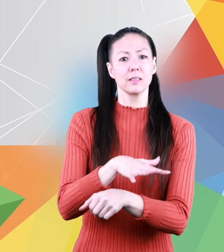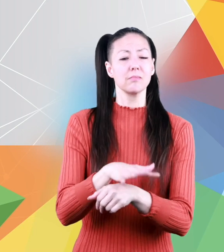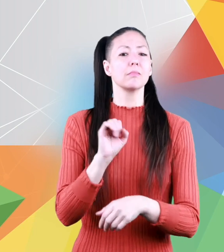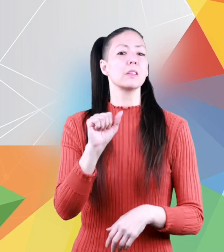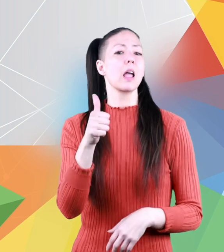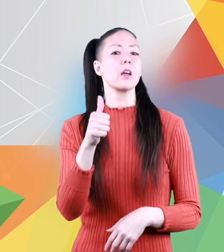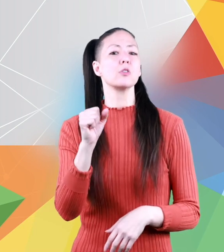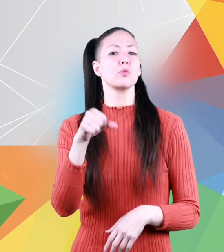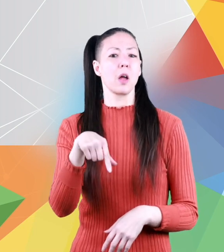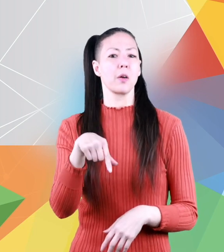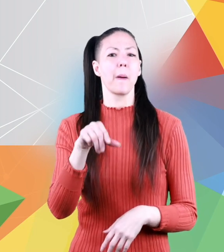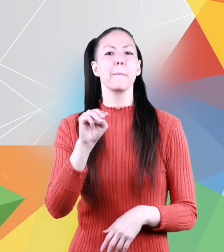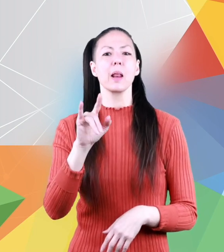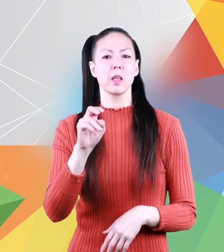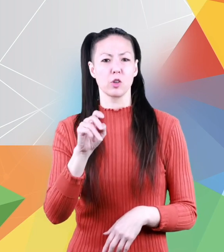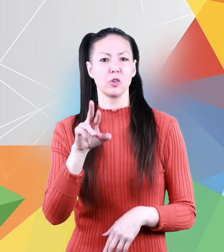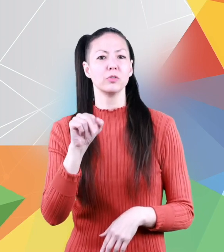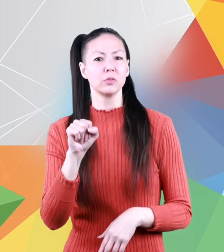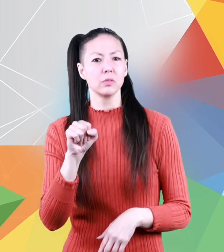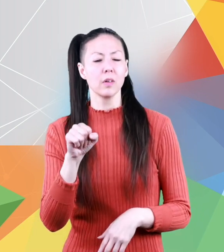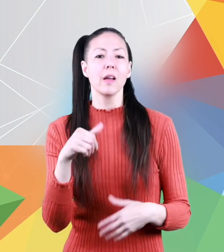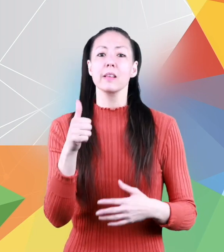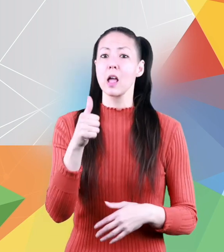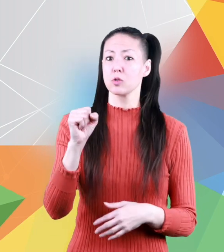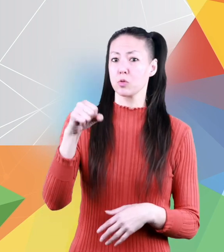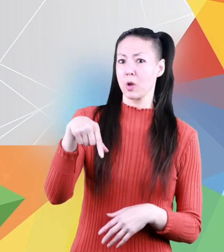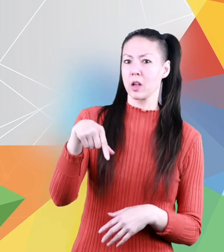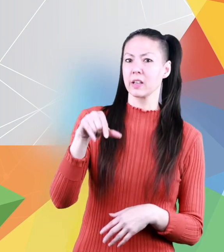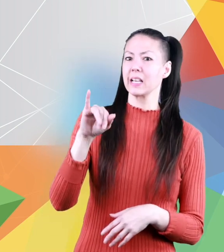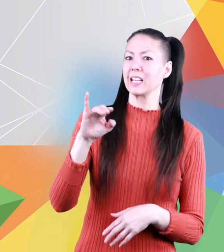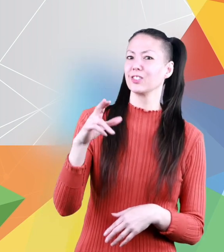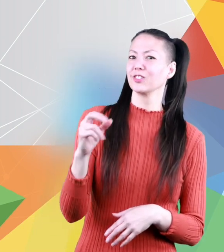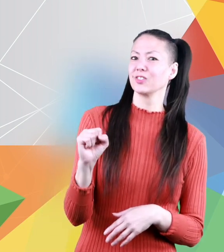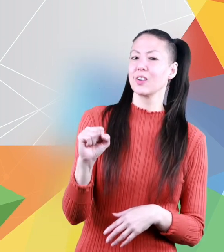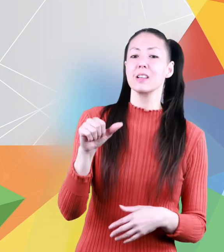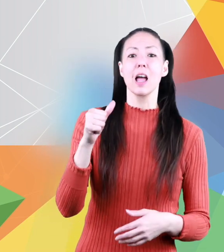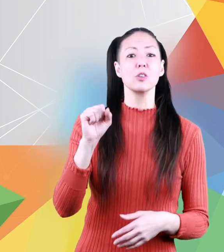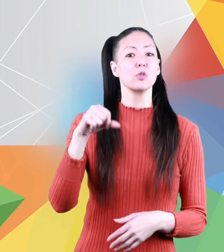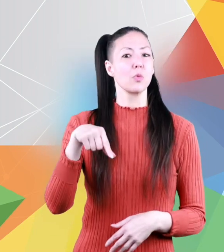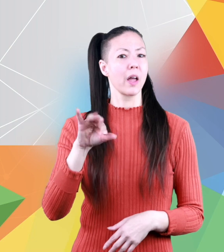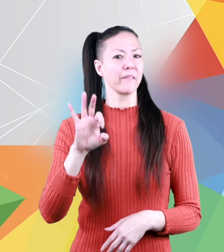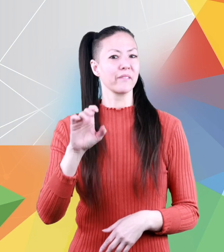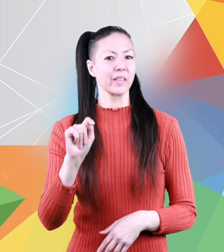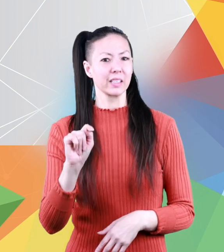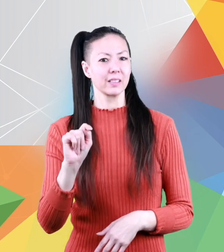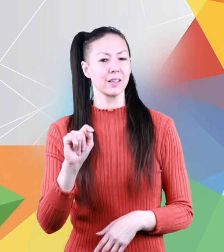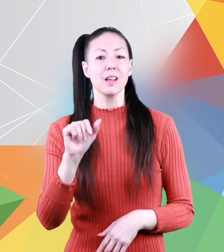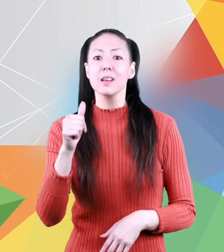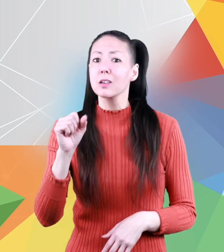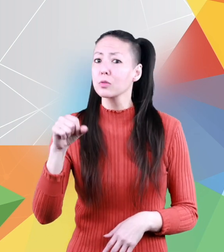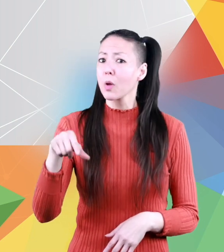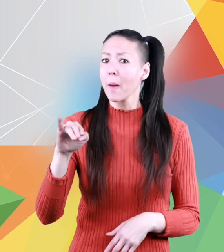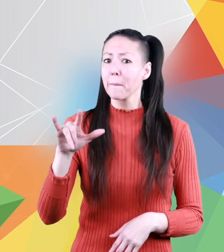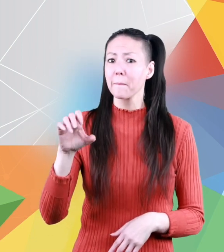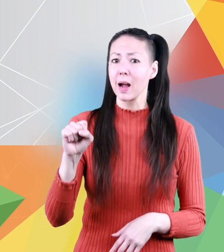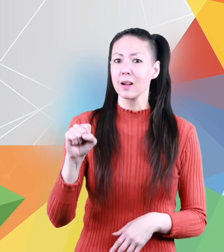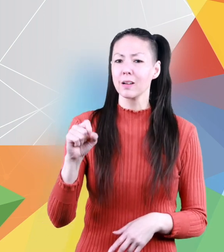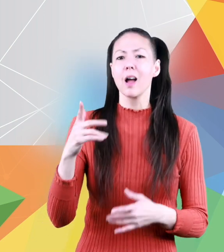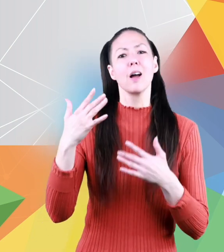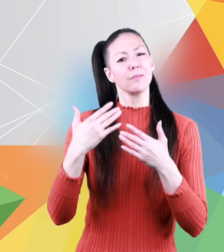can be ten square millimeters ten square inches ten square feet ten square miles and so